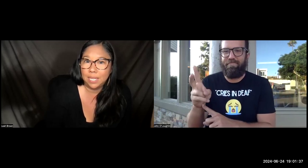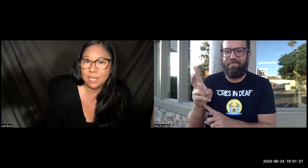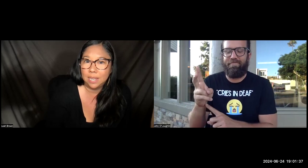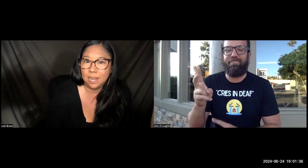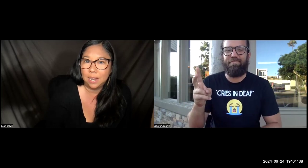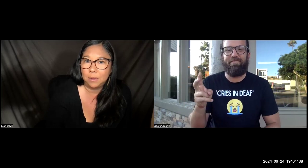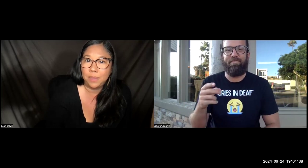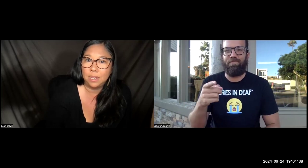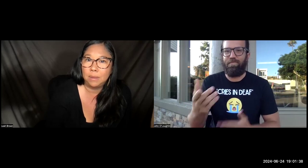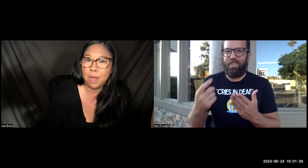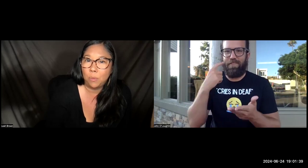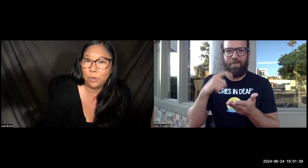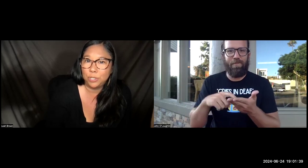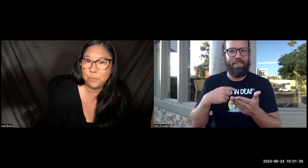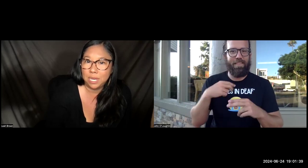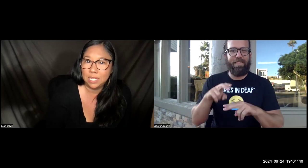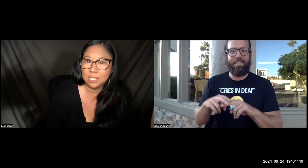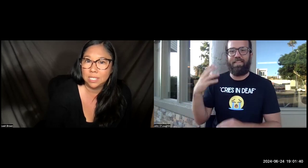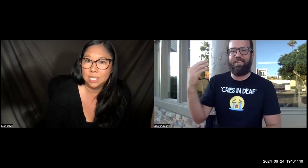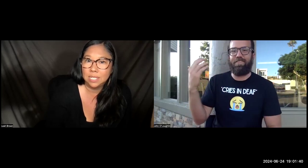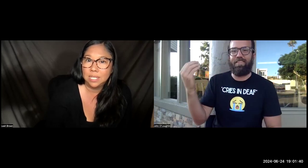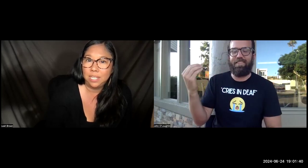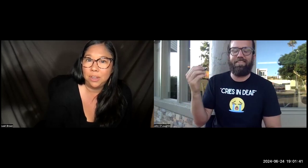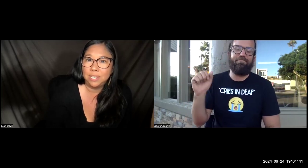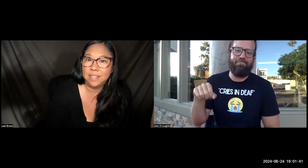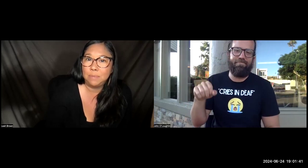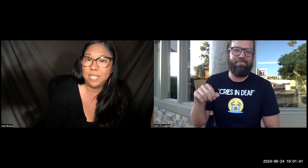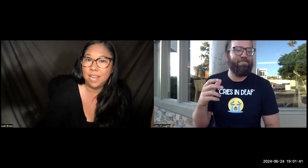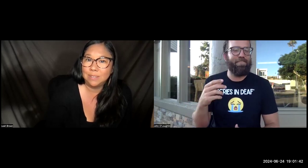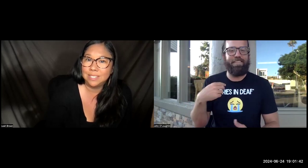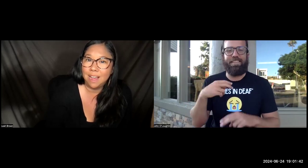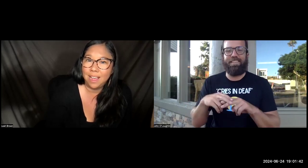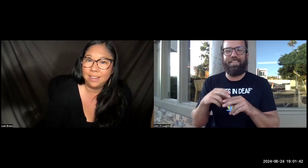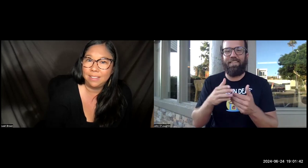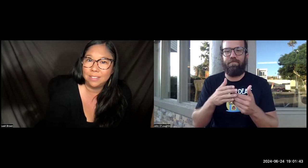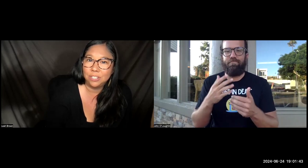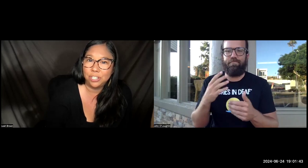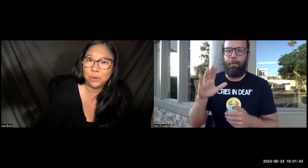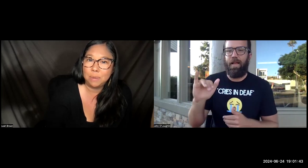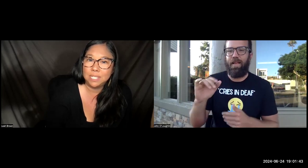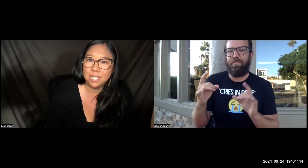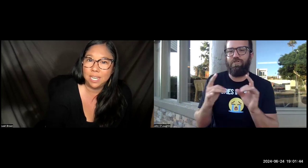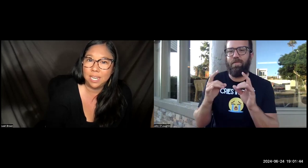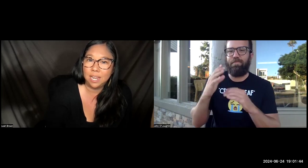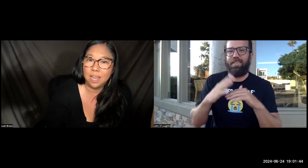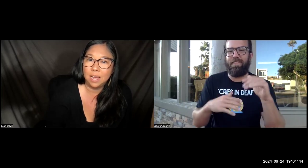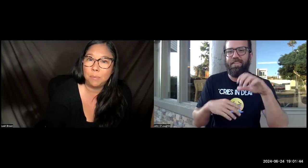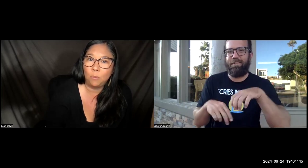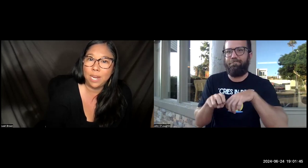in about one or two minutes. You notice that I'm sitting outside and that's true. I'm sitting right